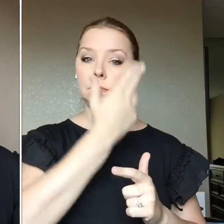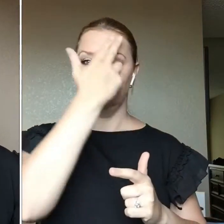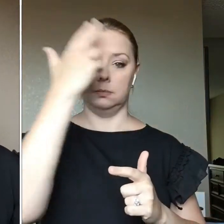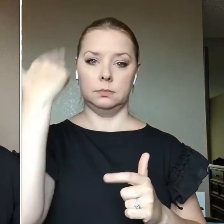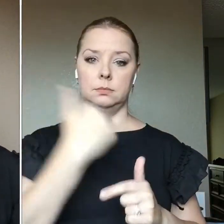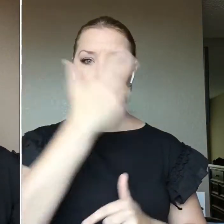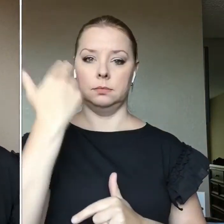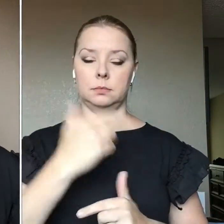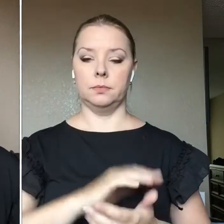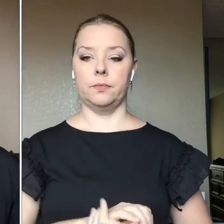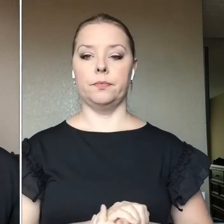Work it around.